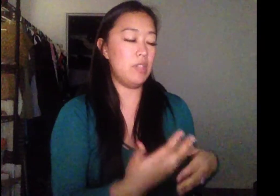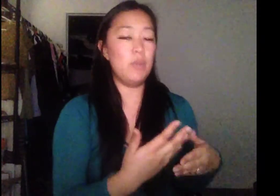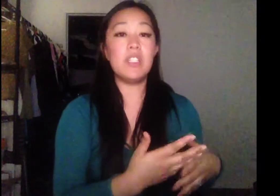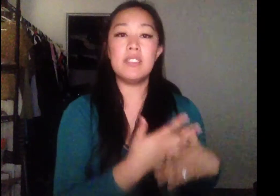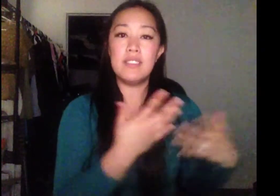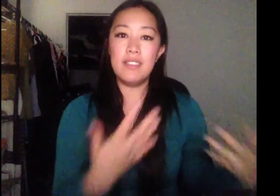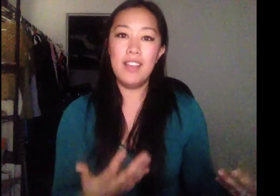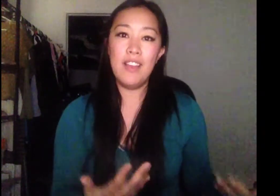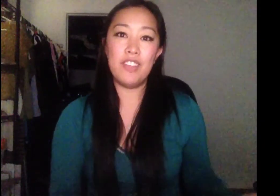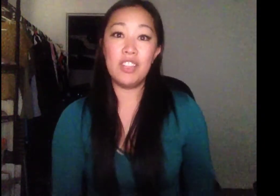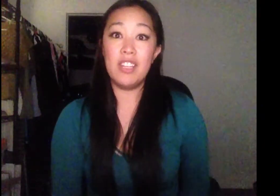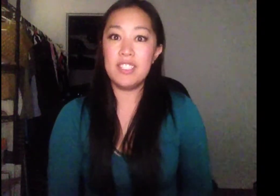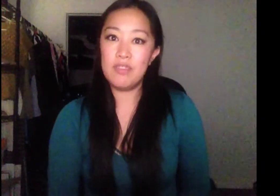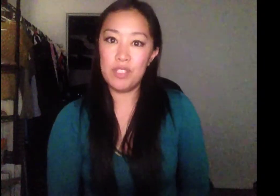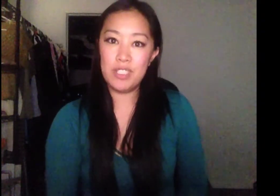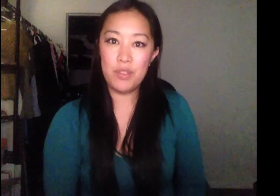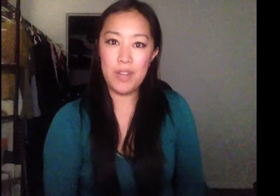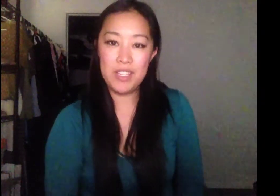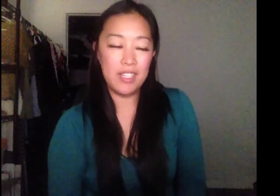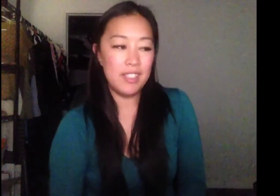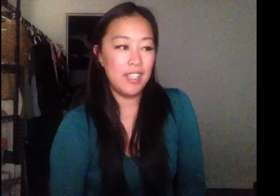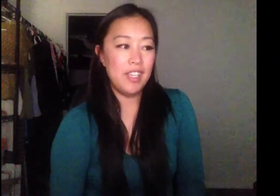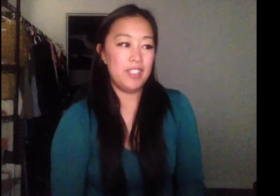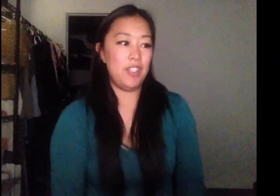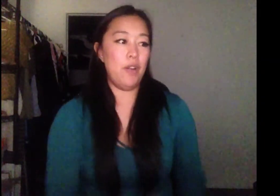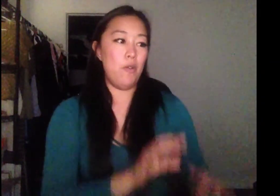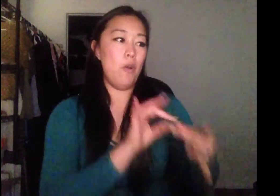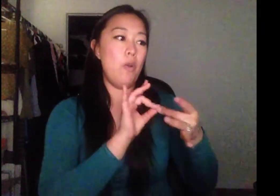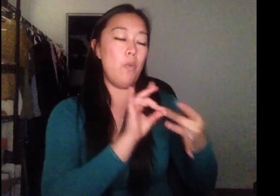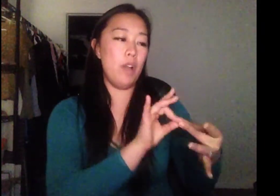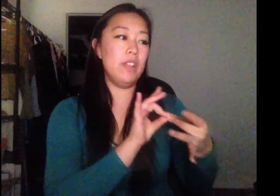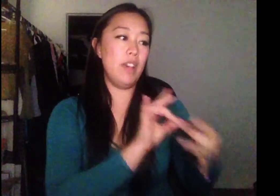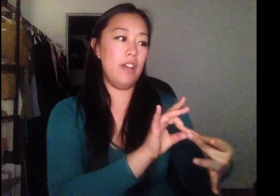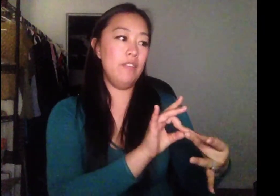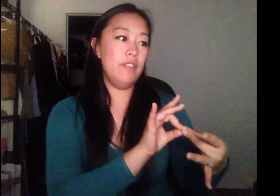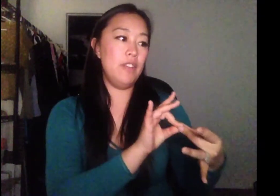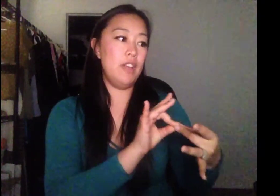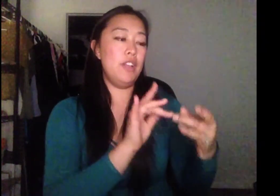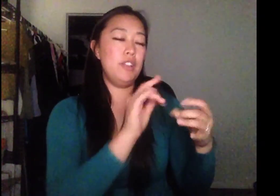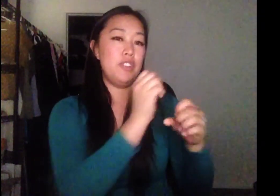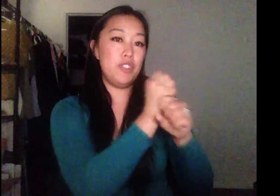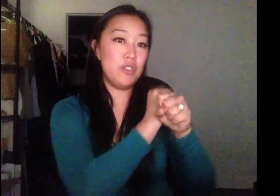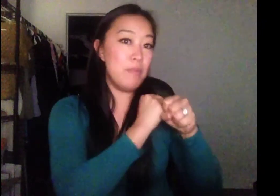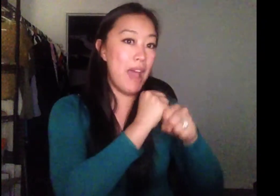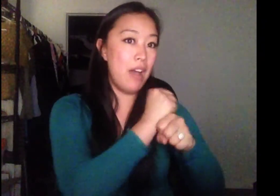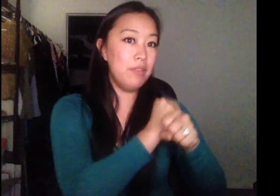which is very lustful situation. So one love, two mouths,